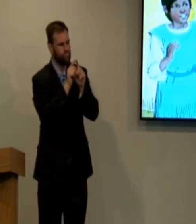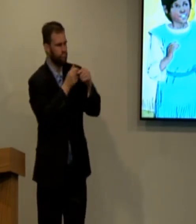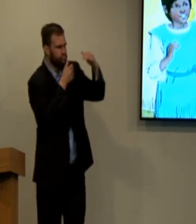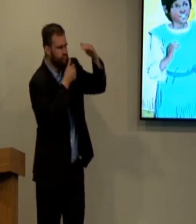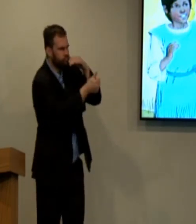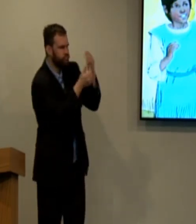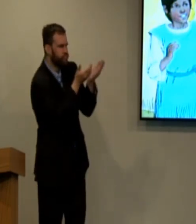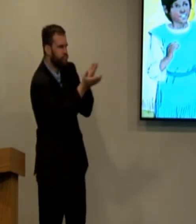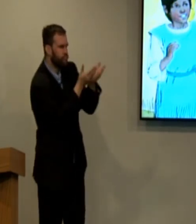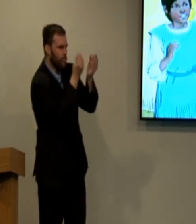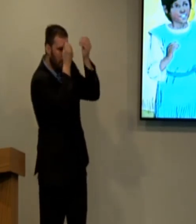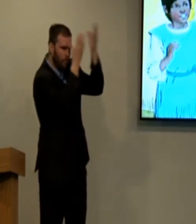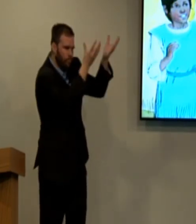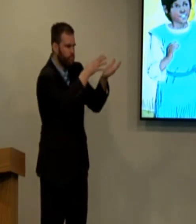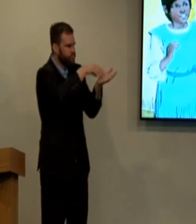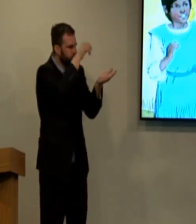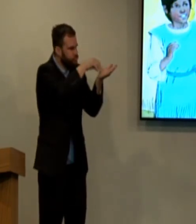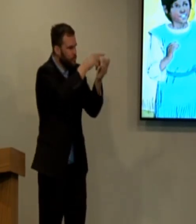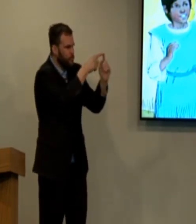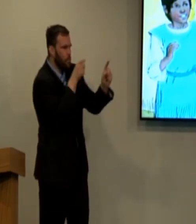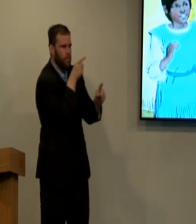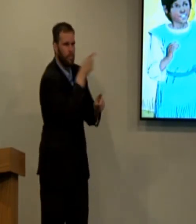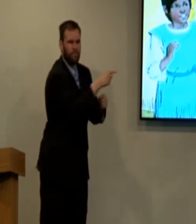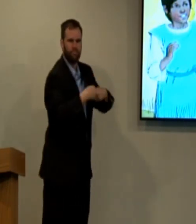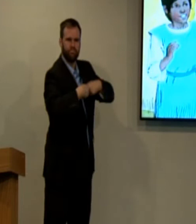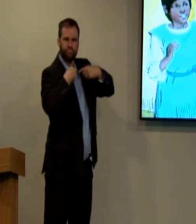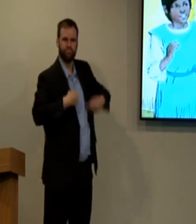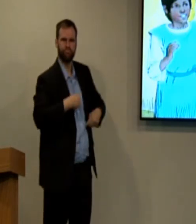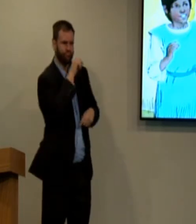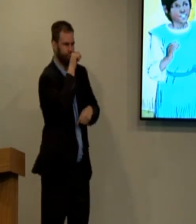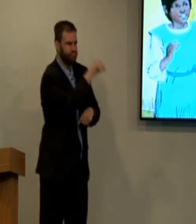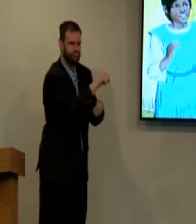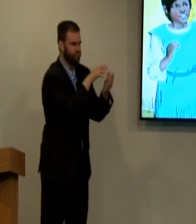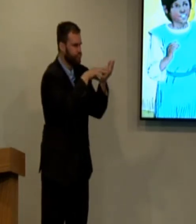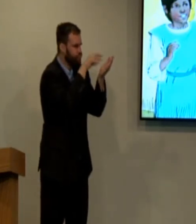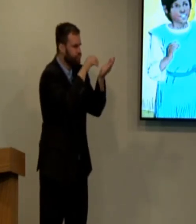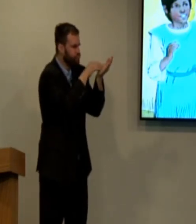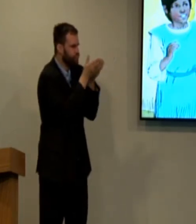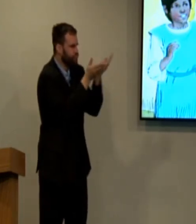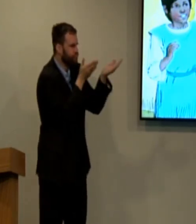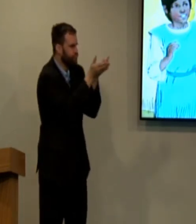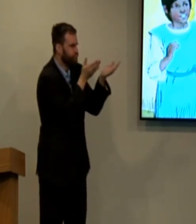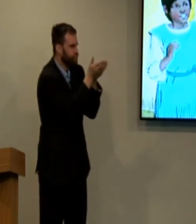Eli was his mentor. He was under him as a servant. was obeying him and learning from him. He loved Eli.